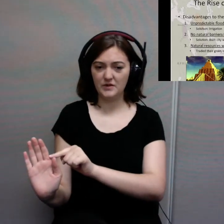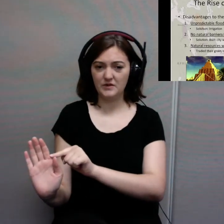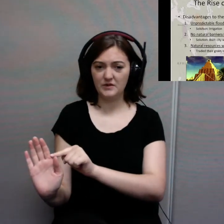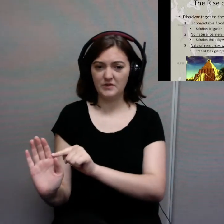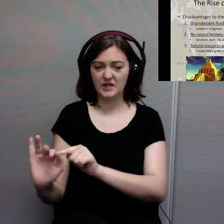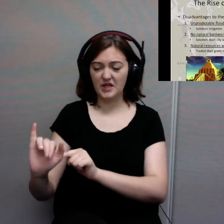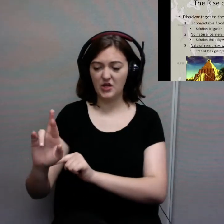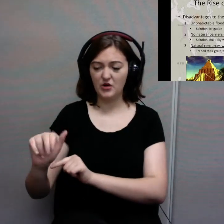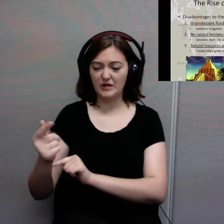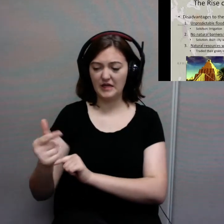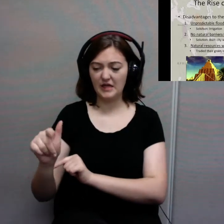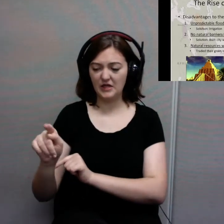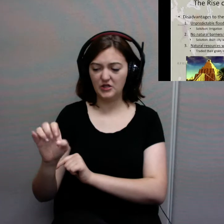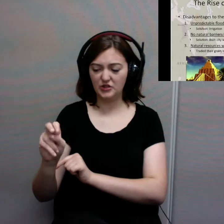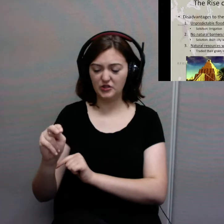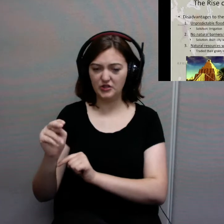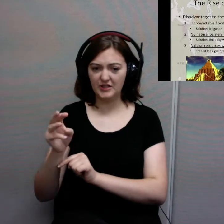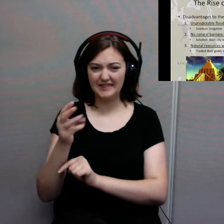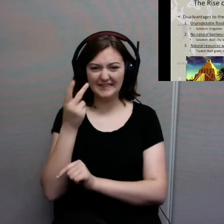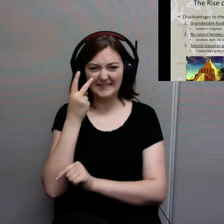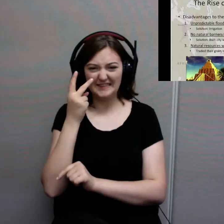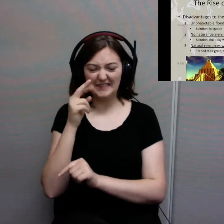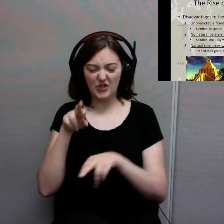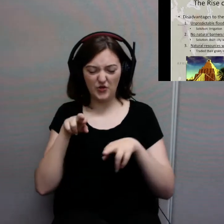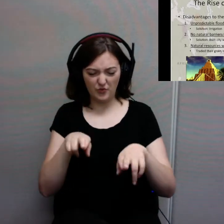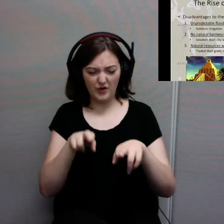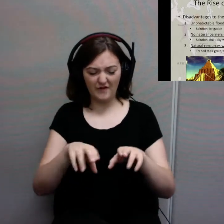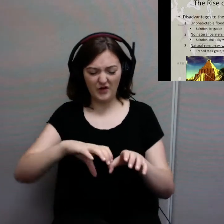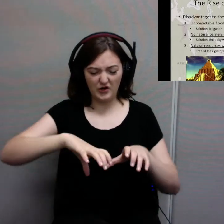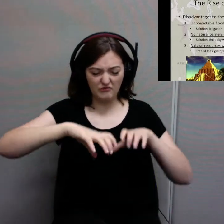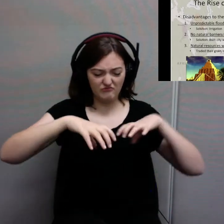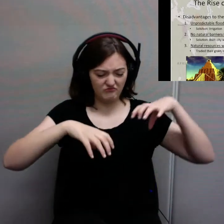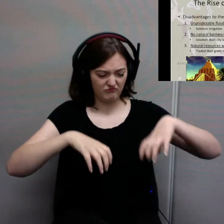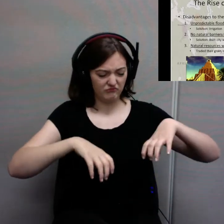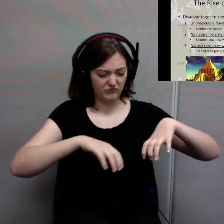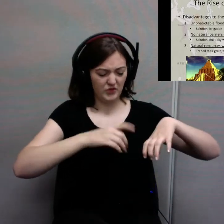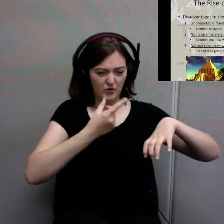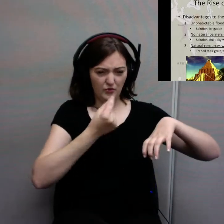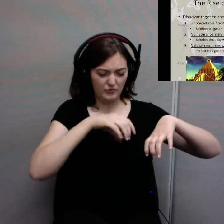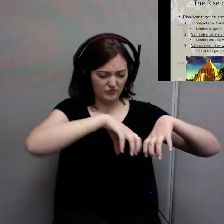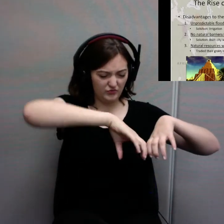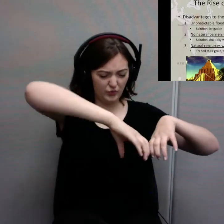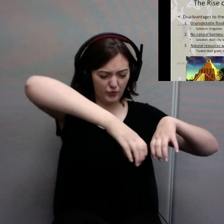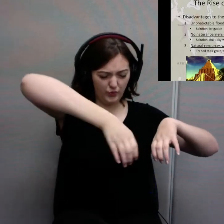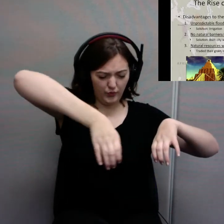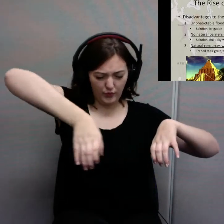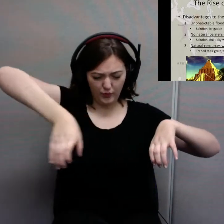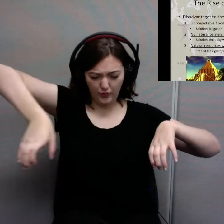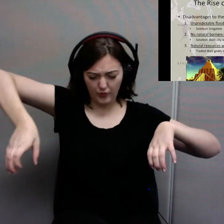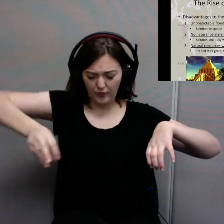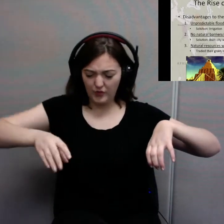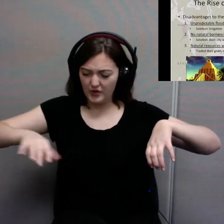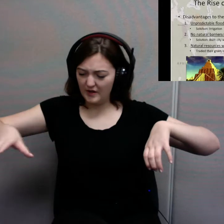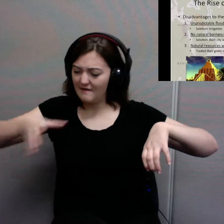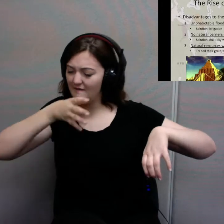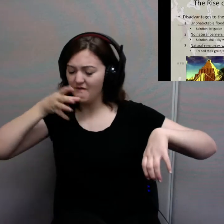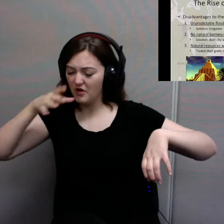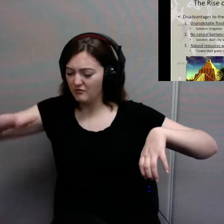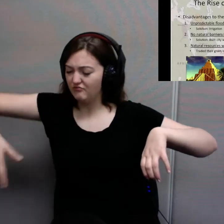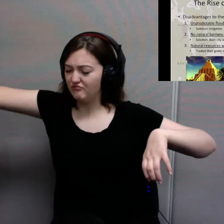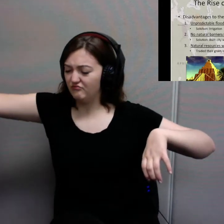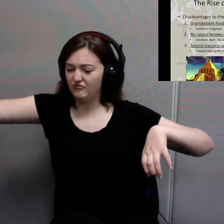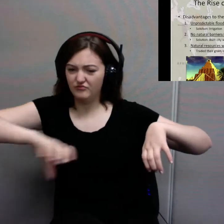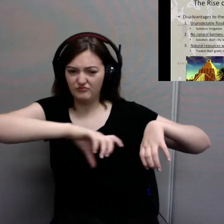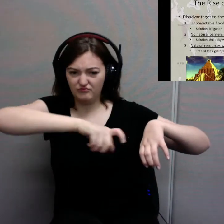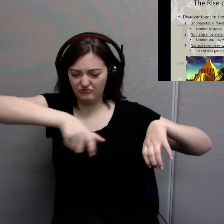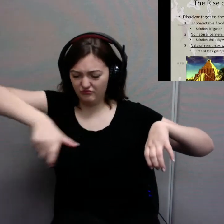river or body of water off to the top left of that picture. And you can see that they dig these trenches that will take it to different areas